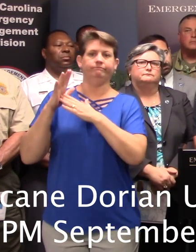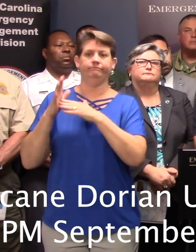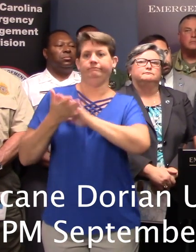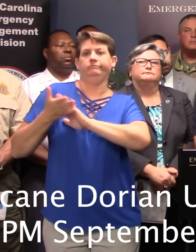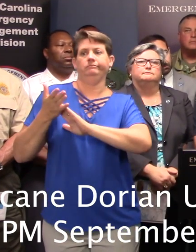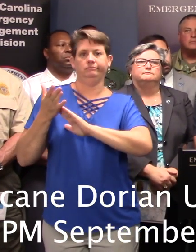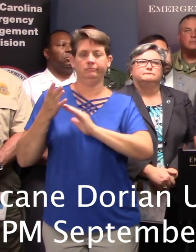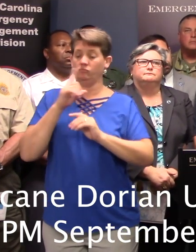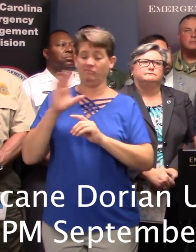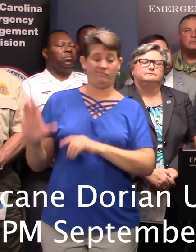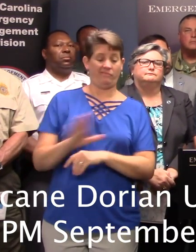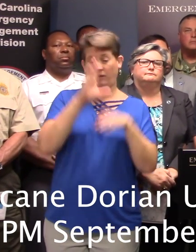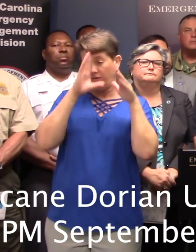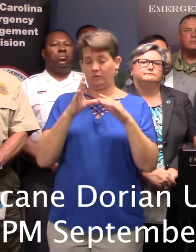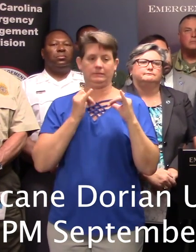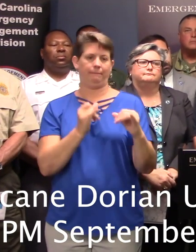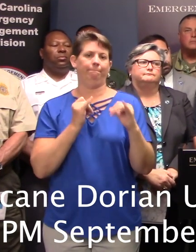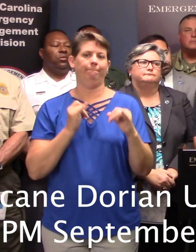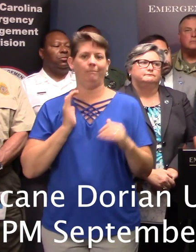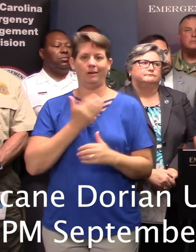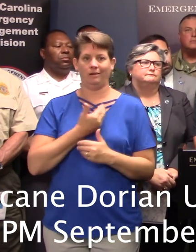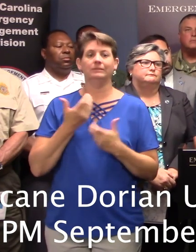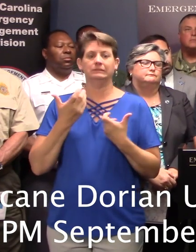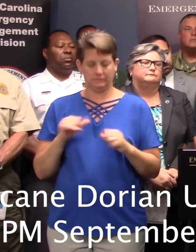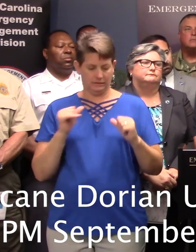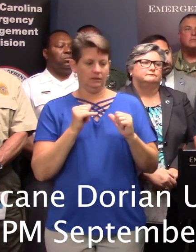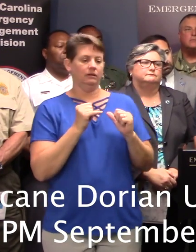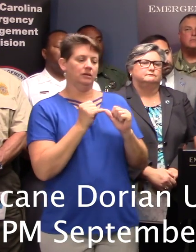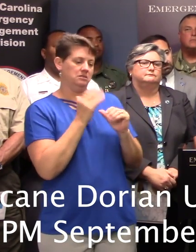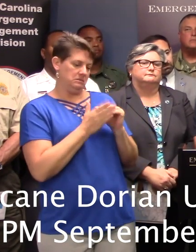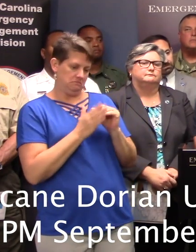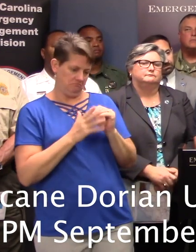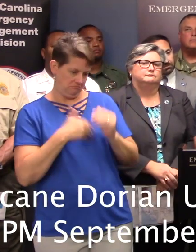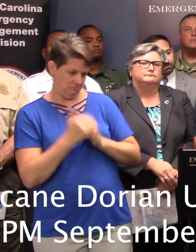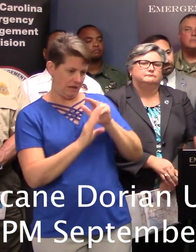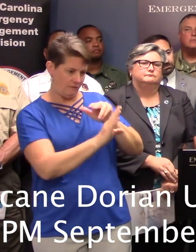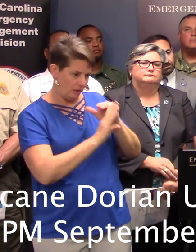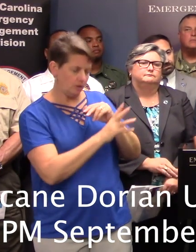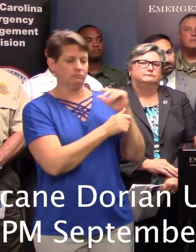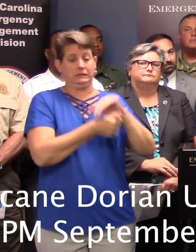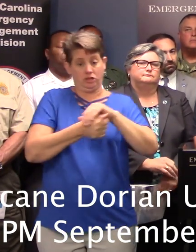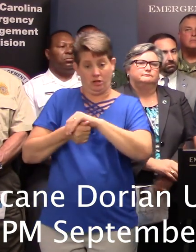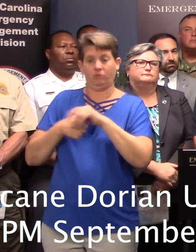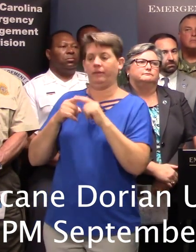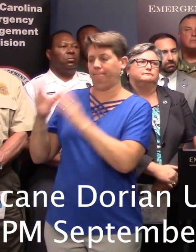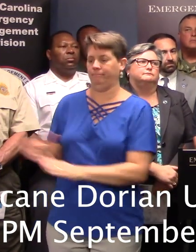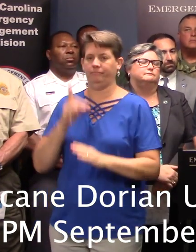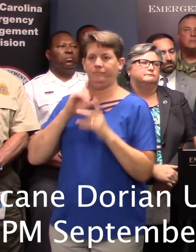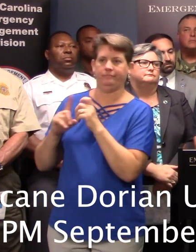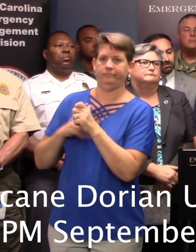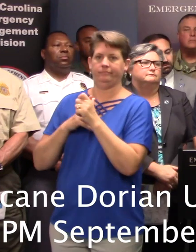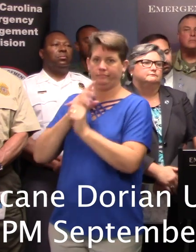Their primary focus is very similar to us. Right now they're still finishing up the evacuation piece, sheltering operations, and then planning for that initial response